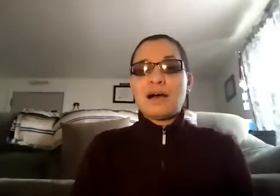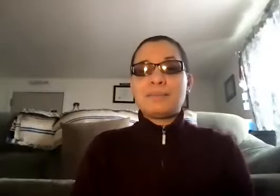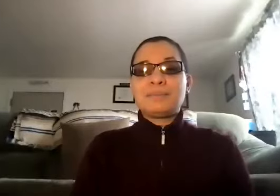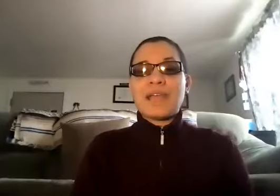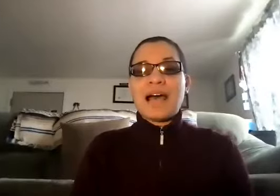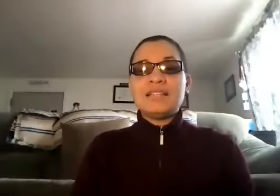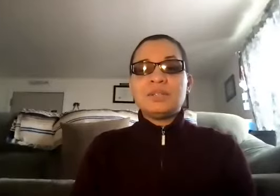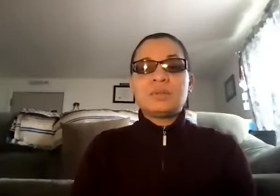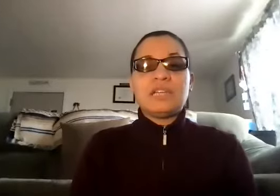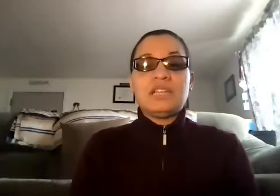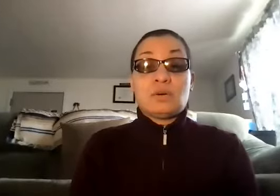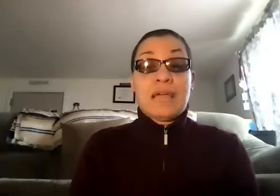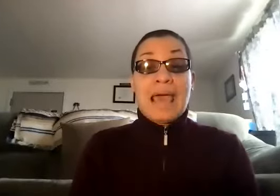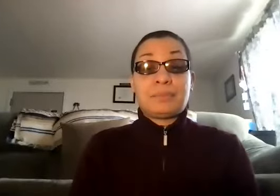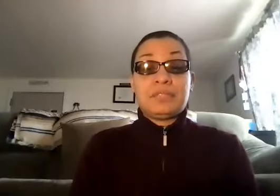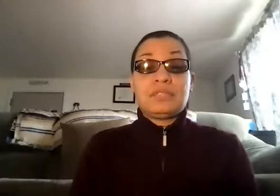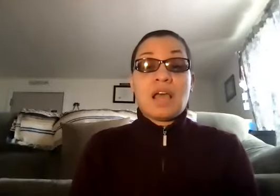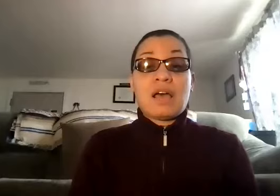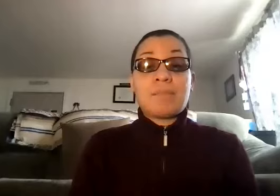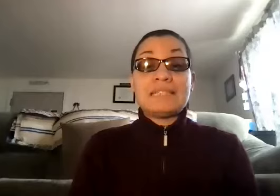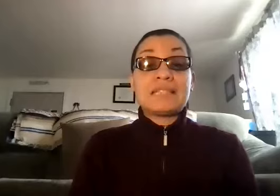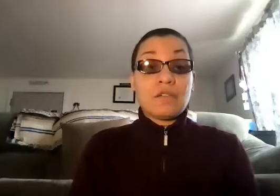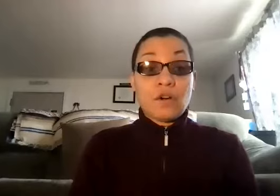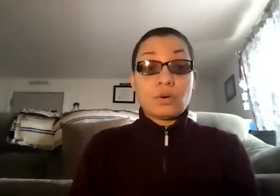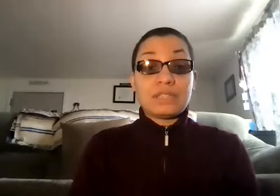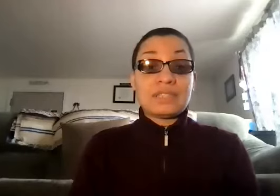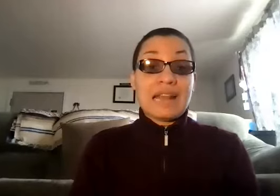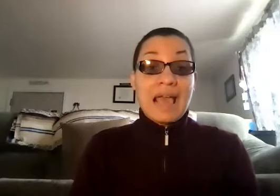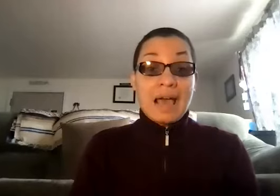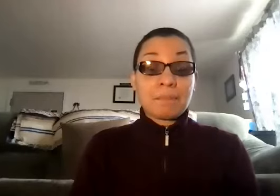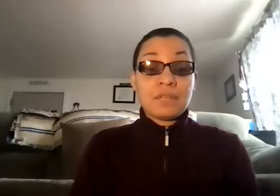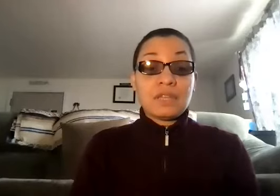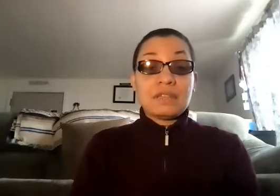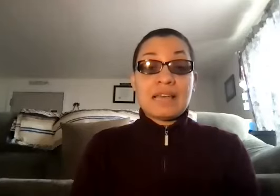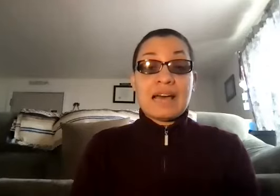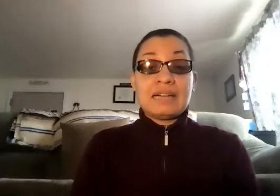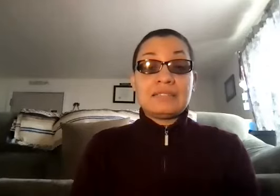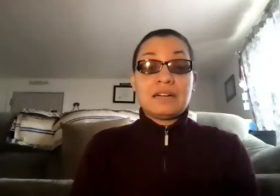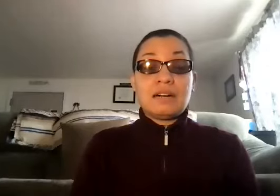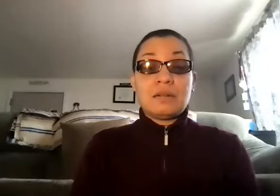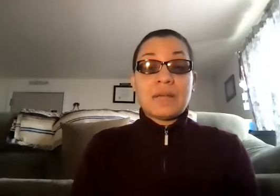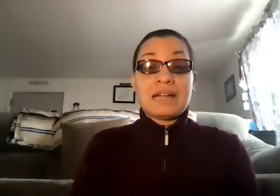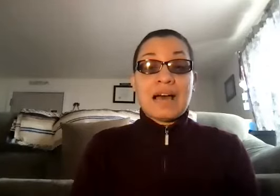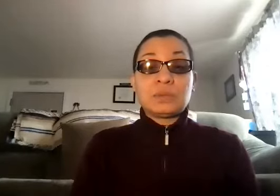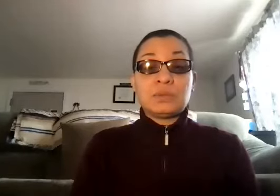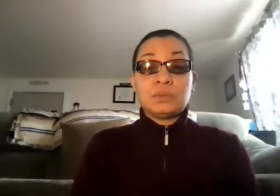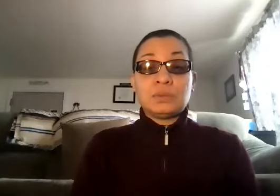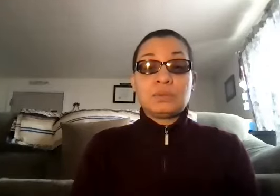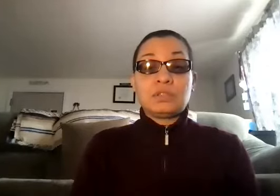I use Eno Caption on my cell phone. It's an app that allows you to